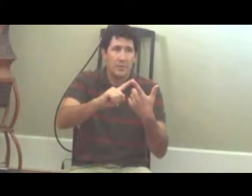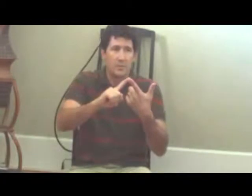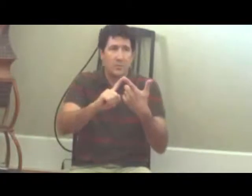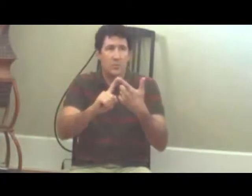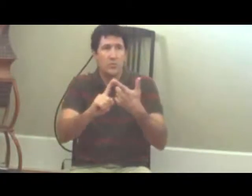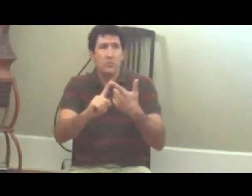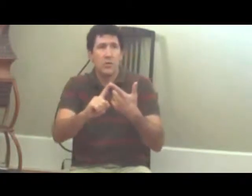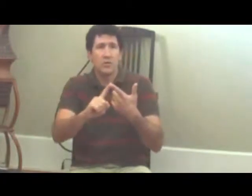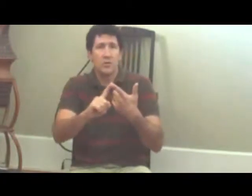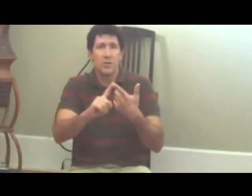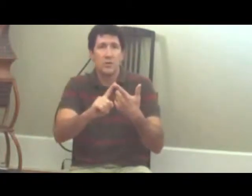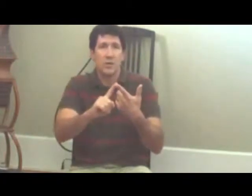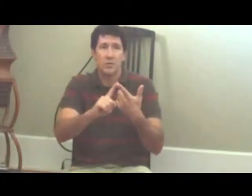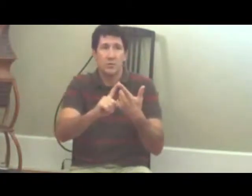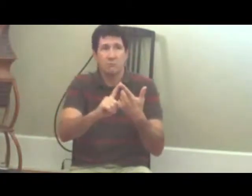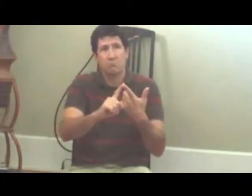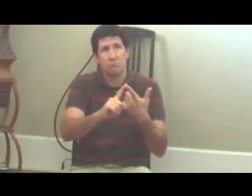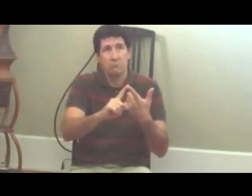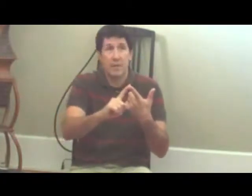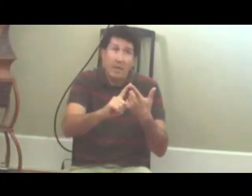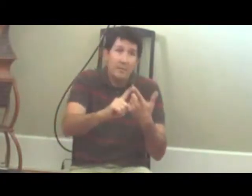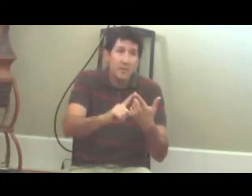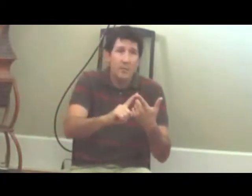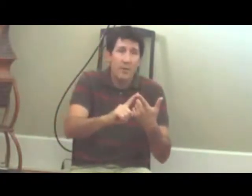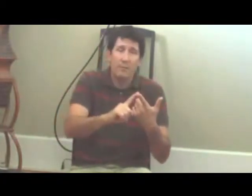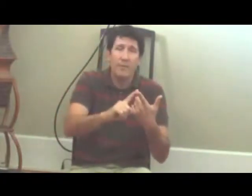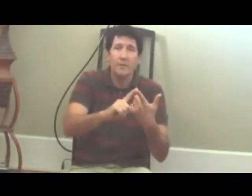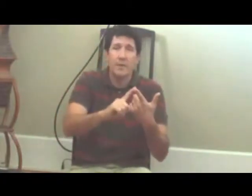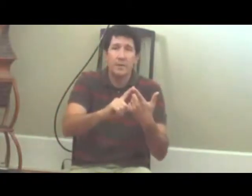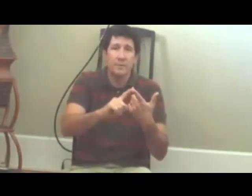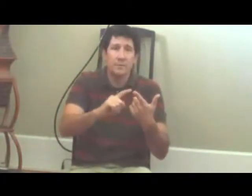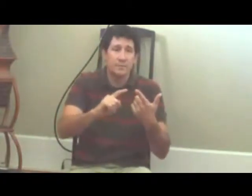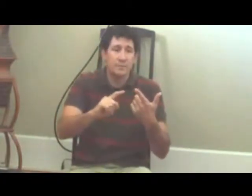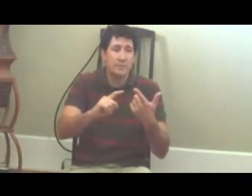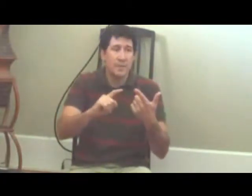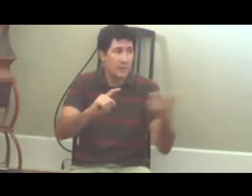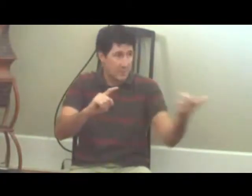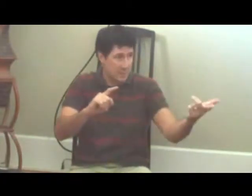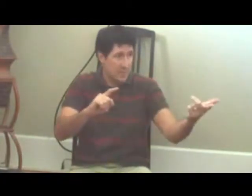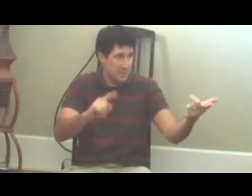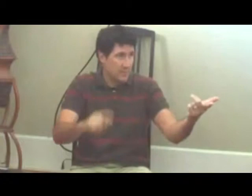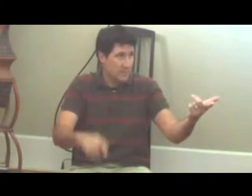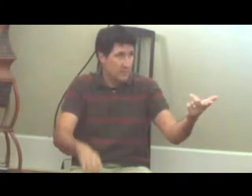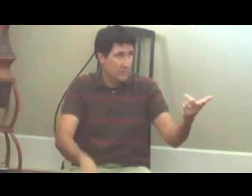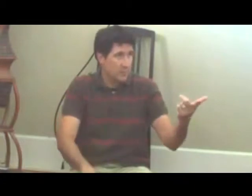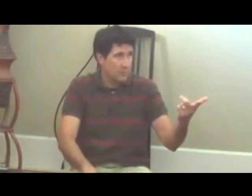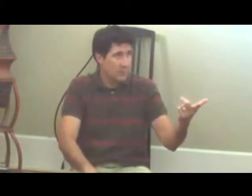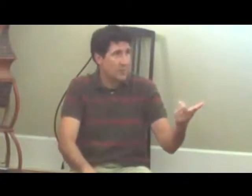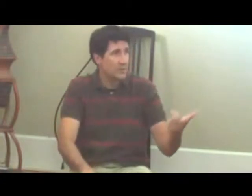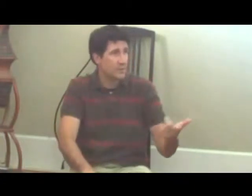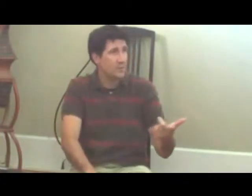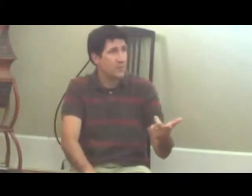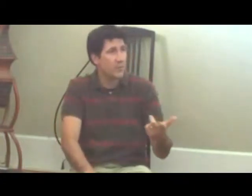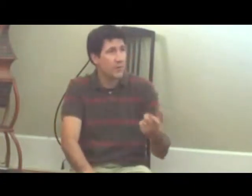Too much education can be the problem anyway, because as we were discussing this morning,